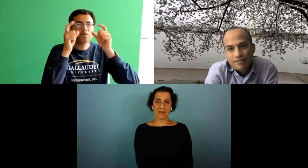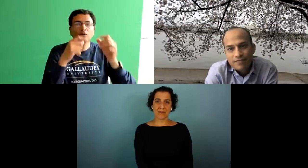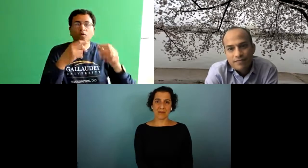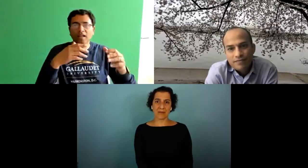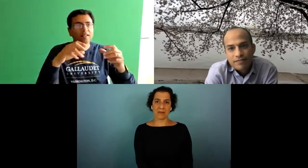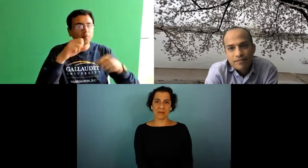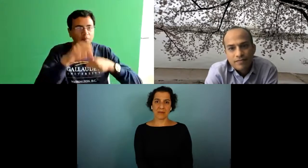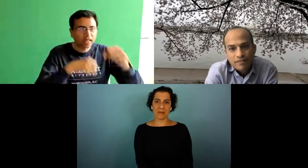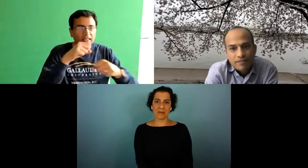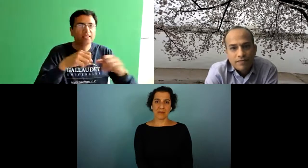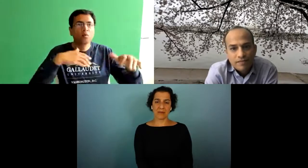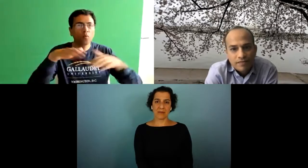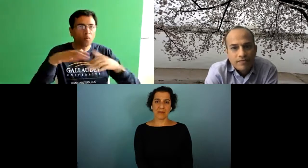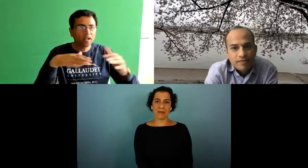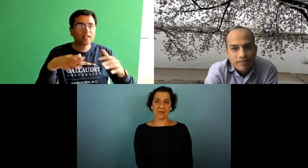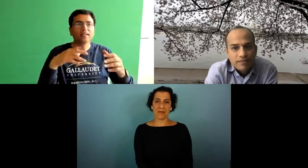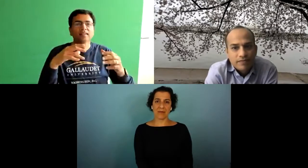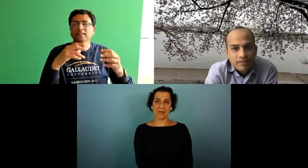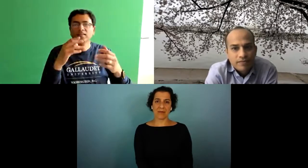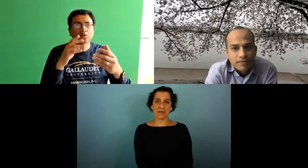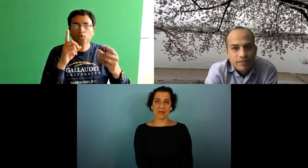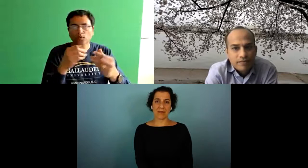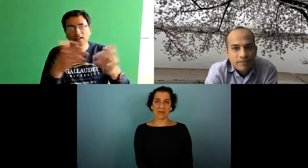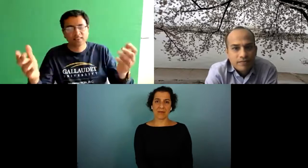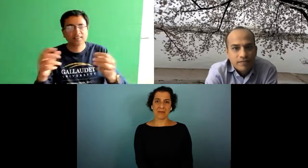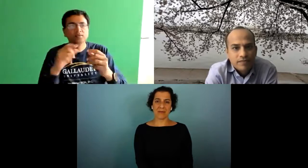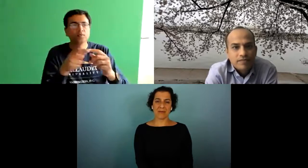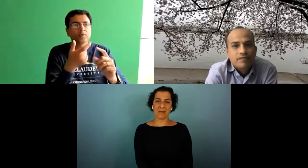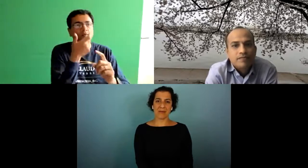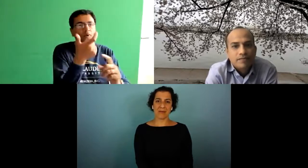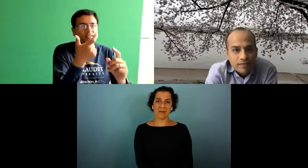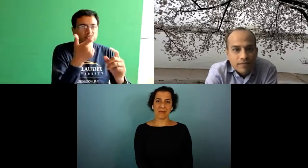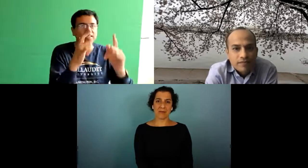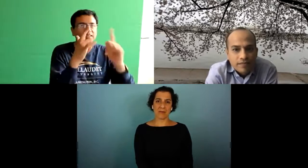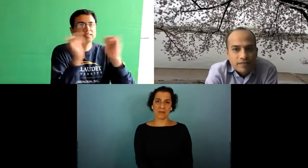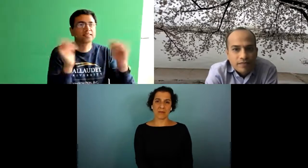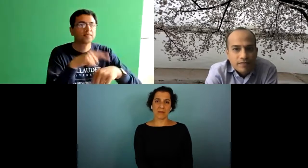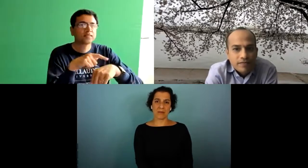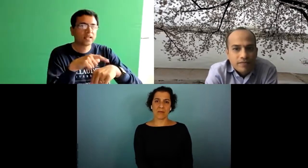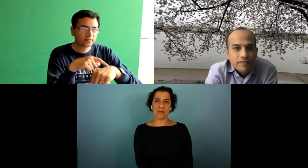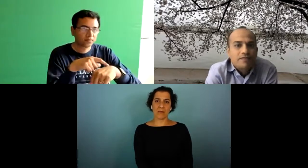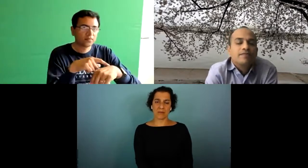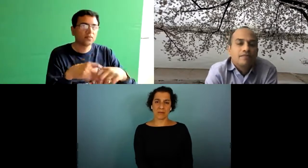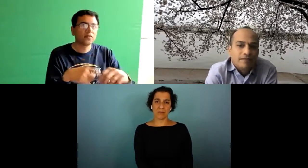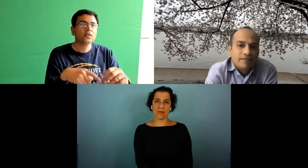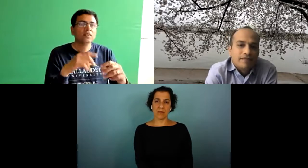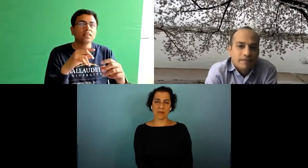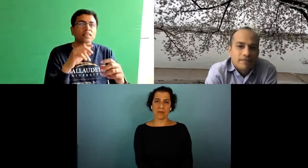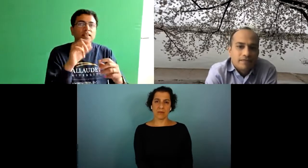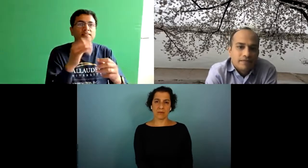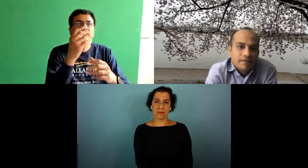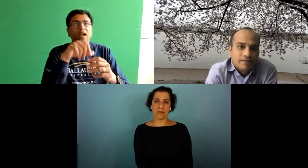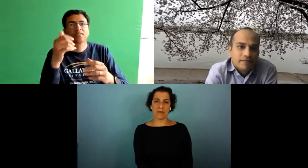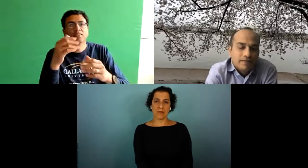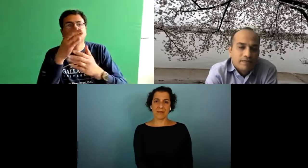the camera facing me to capture what i'm saying but for me to see what they're saying i still need to be holding my mobile device so your so